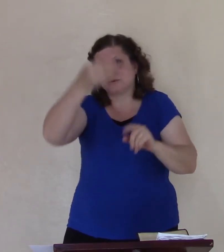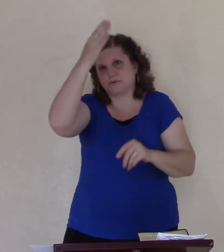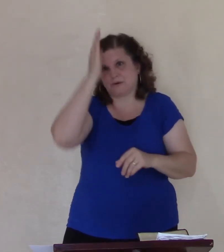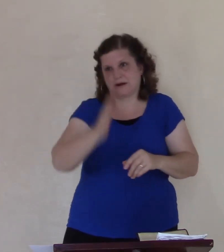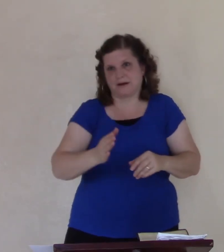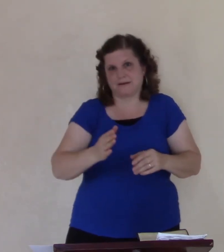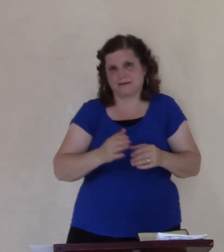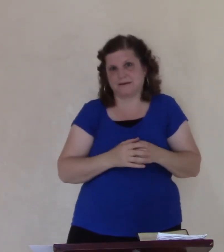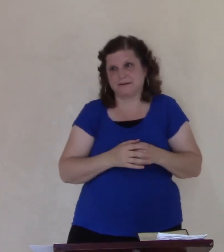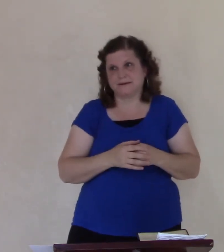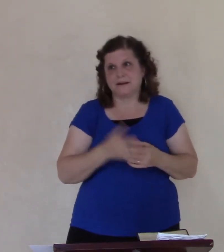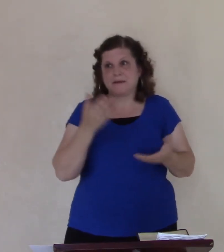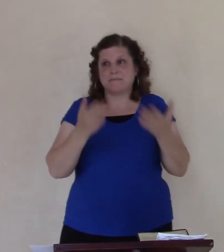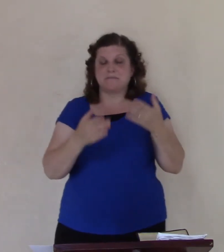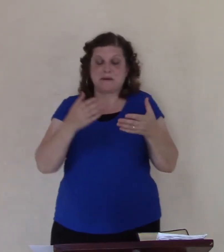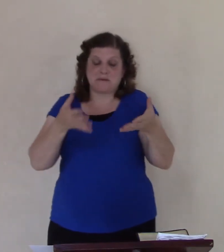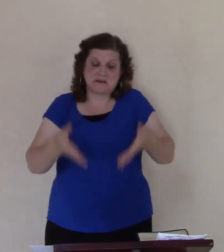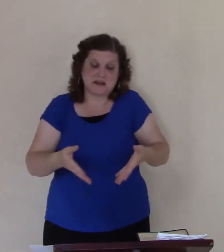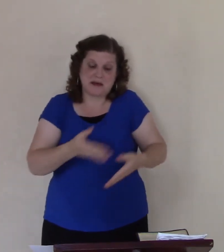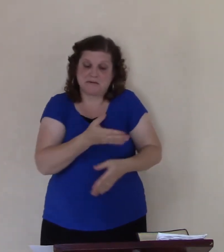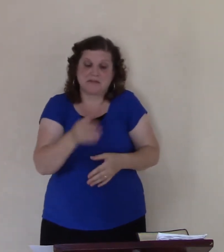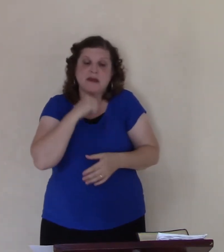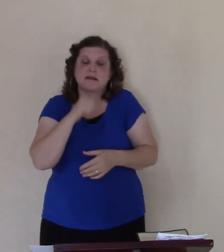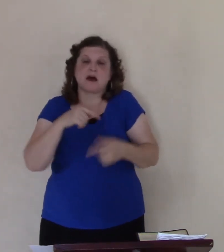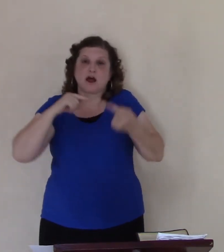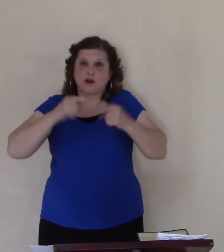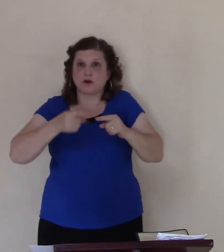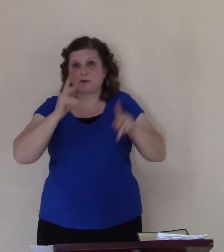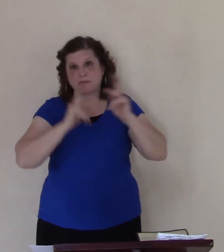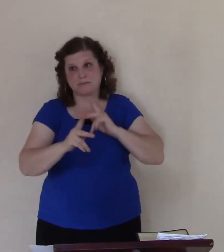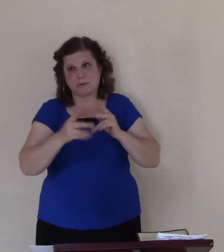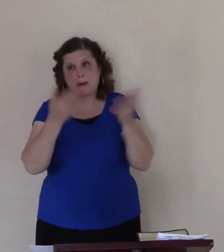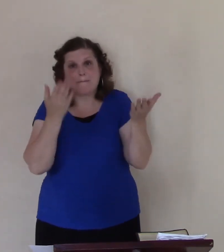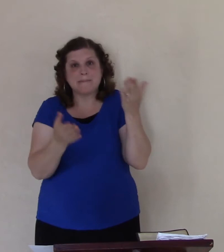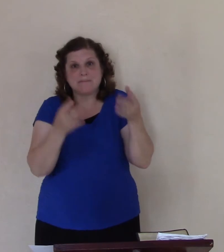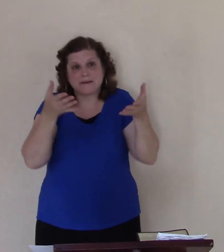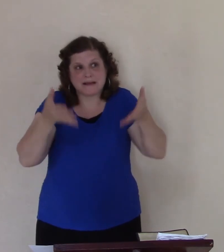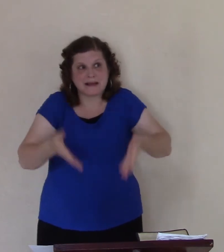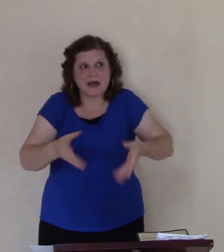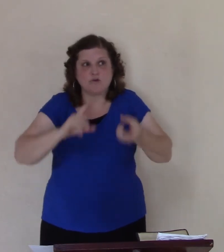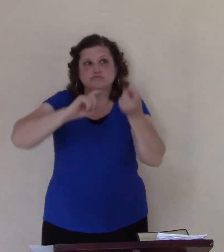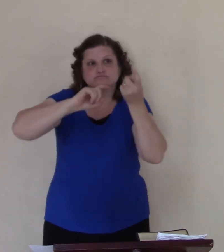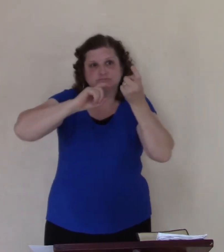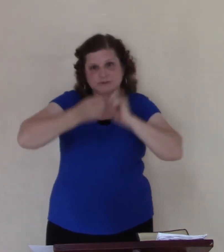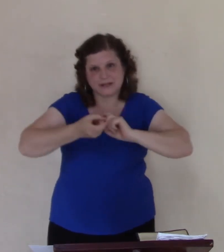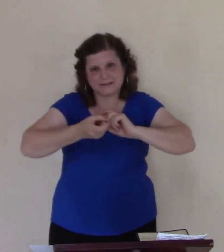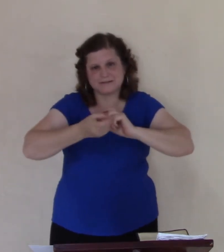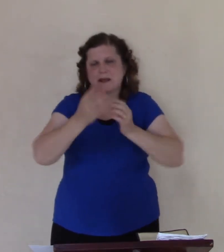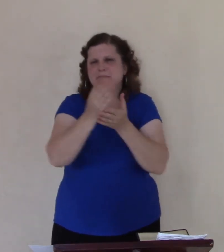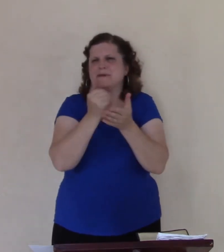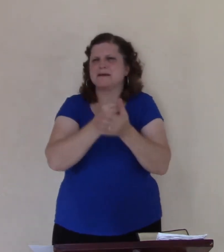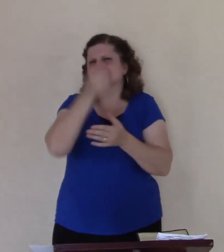Maybe now, they're not going to torture his people. Maybe now, they will change. Huh? Because of God. Because of the purpose of God.